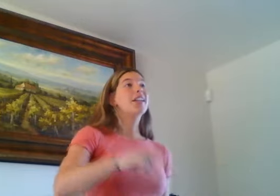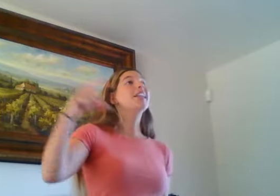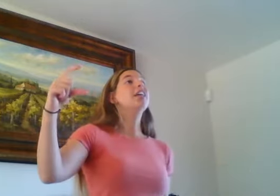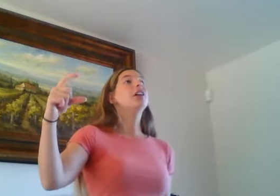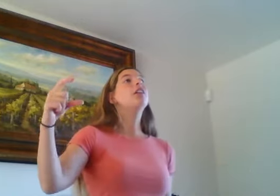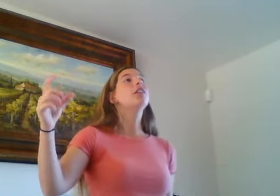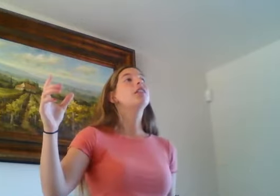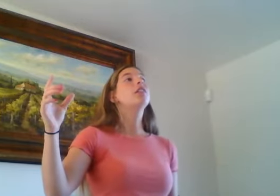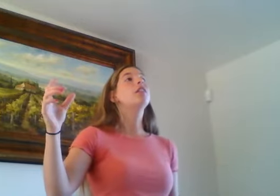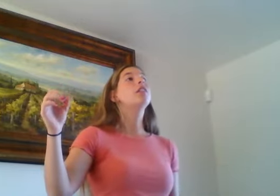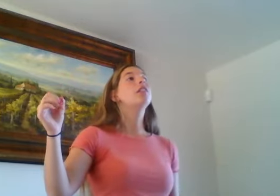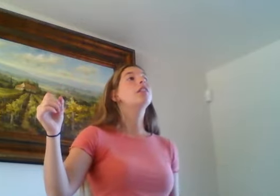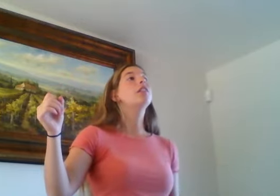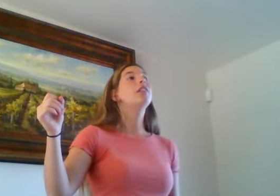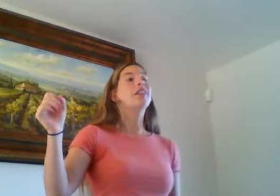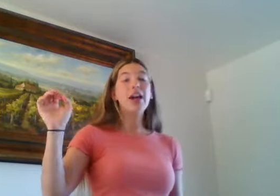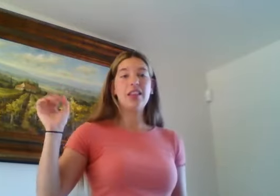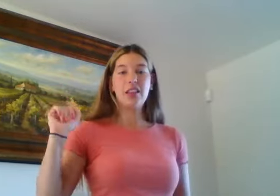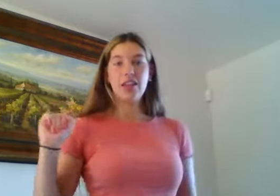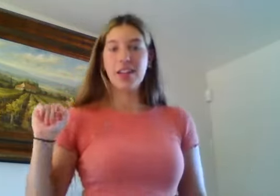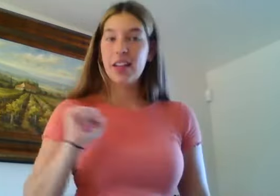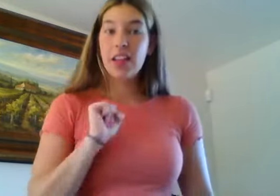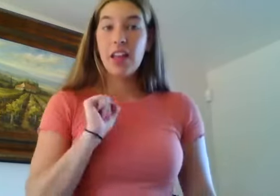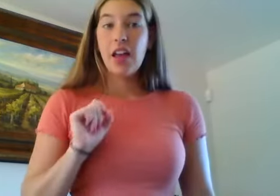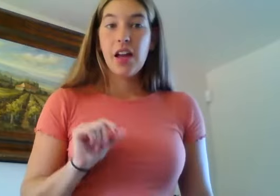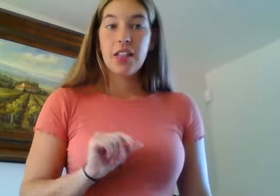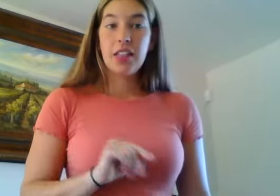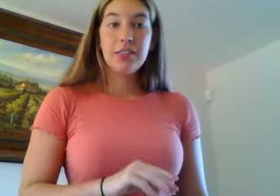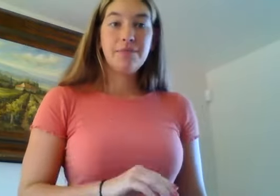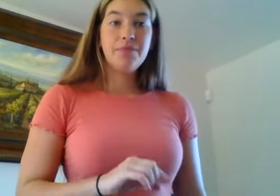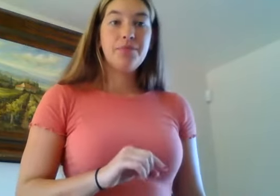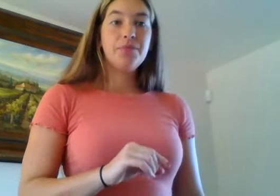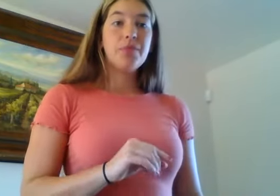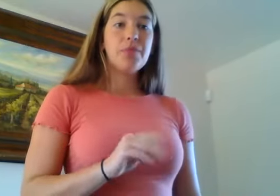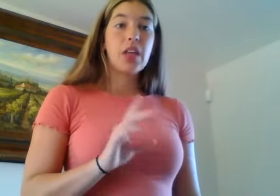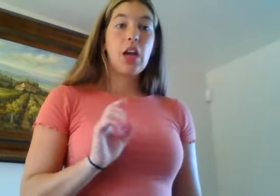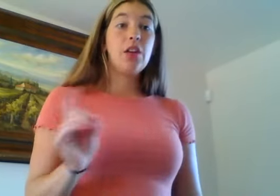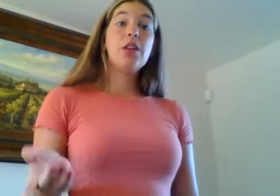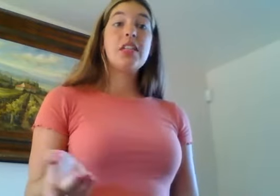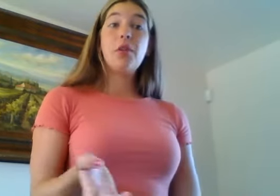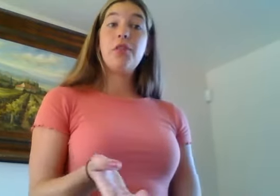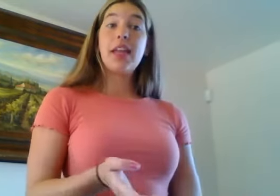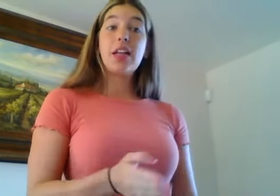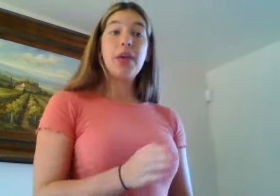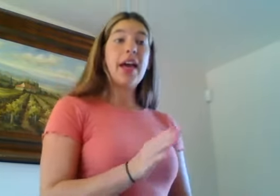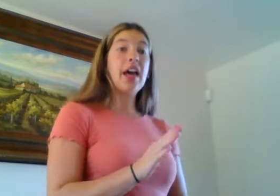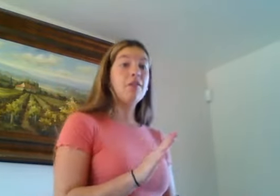Unclear. Great. Um, another example for that we have